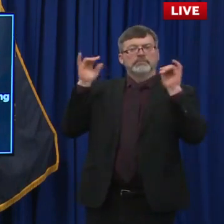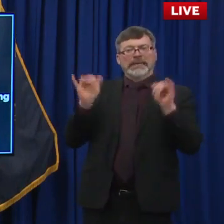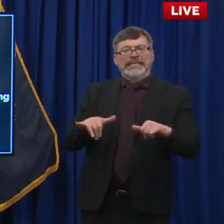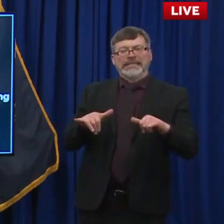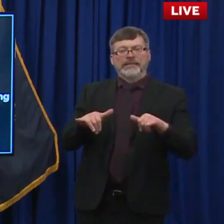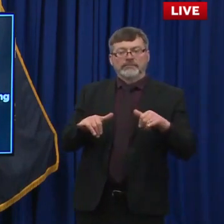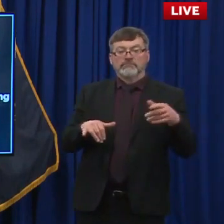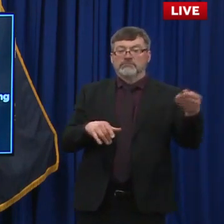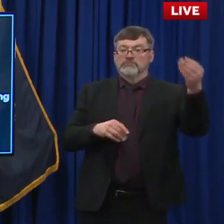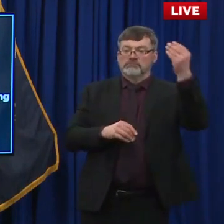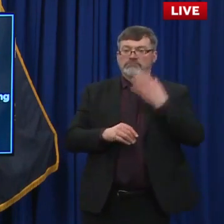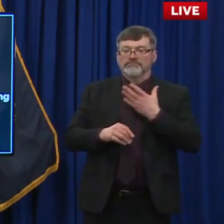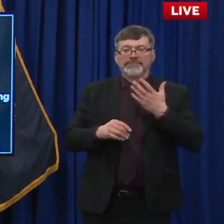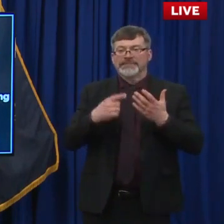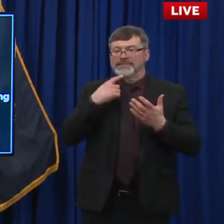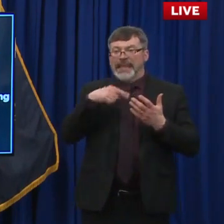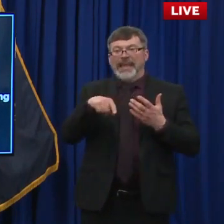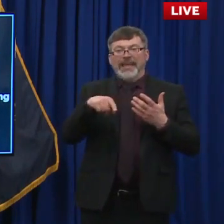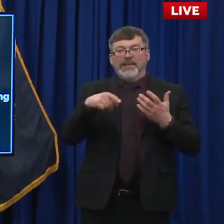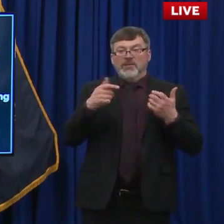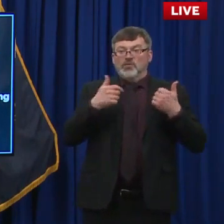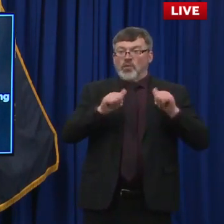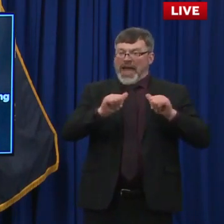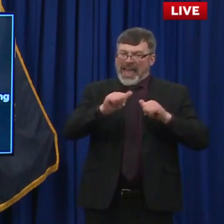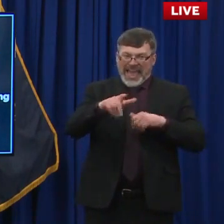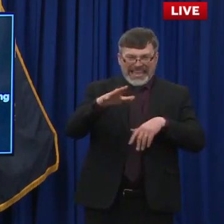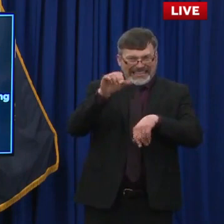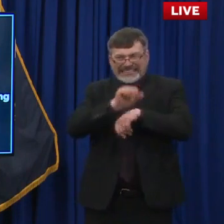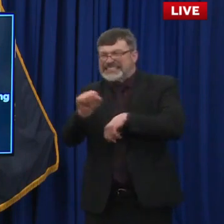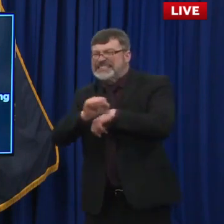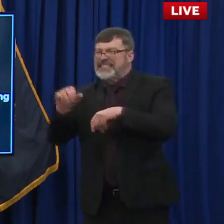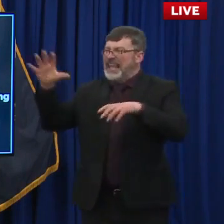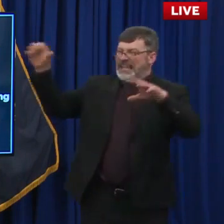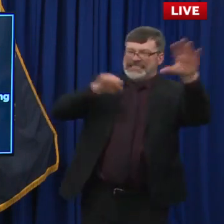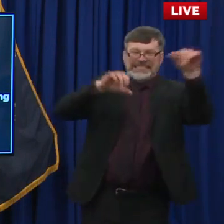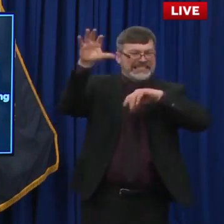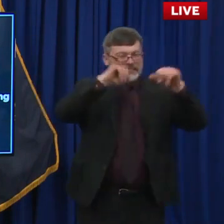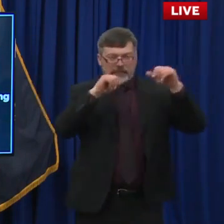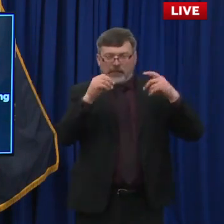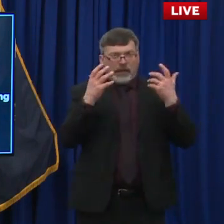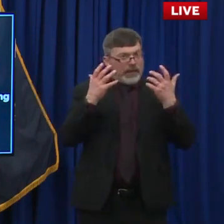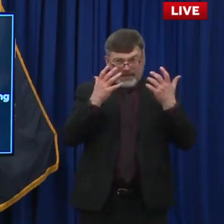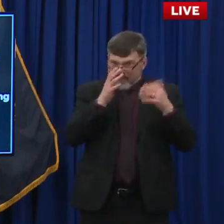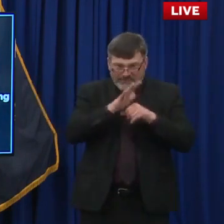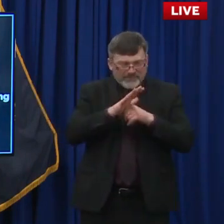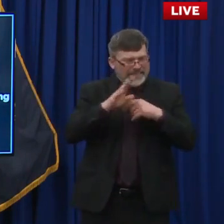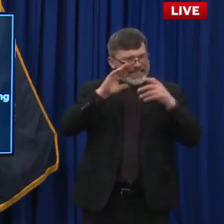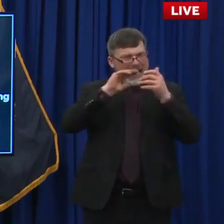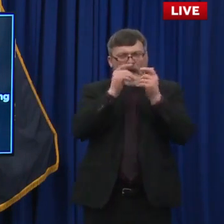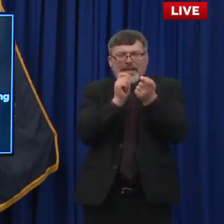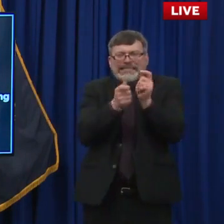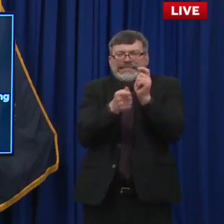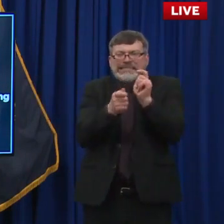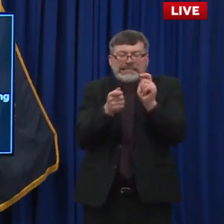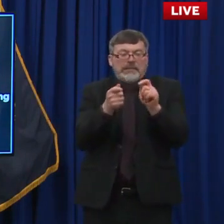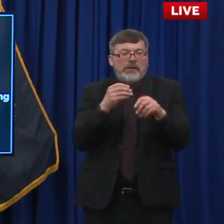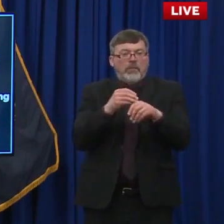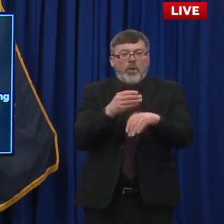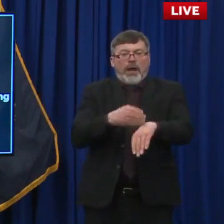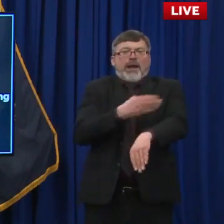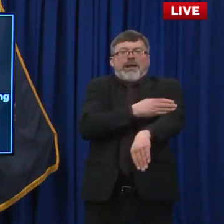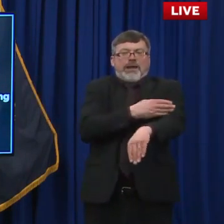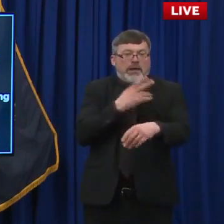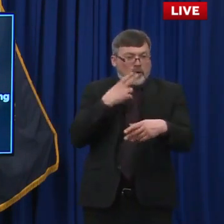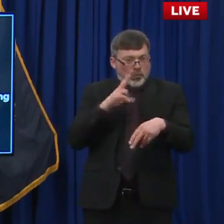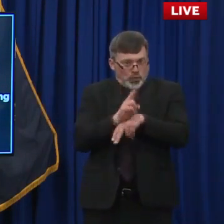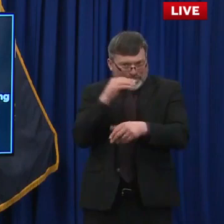think some of the adaptive procedures that the staff took, um, while they did not have gowns and some of them had to be reused, things of that nature, but